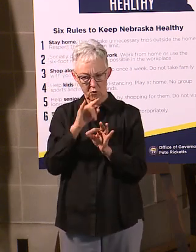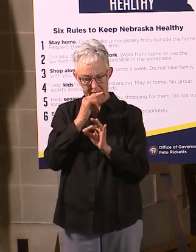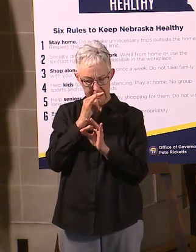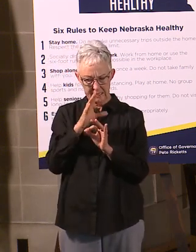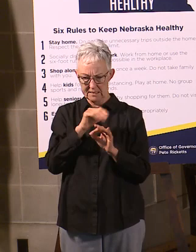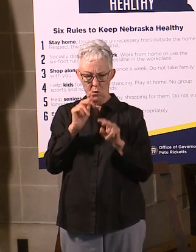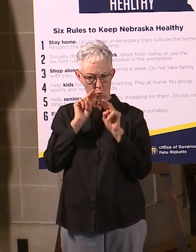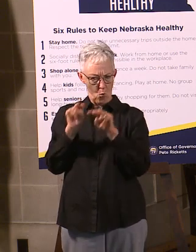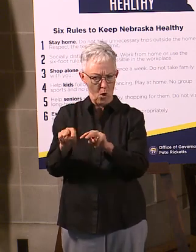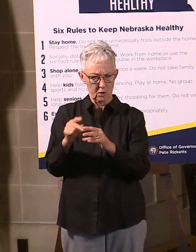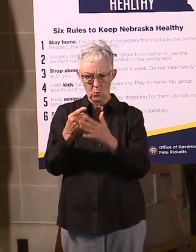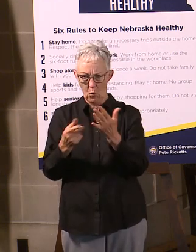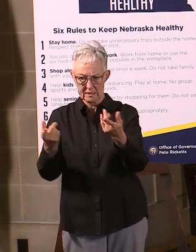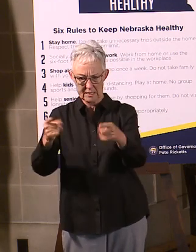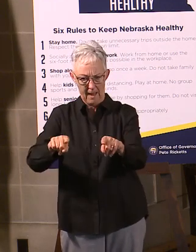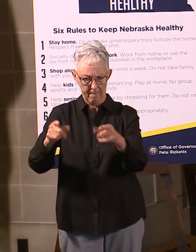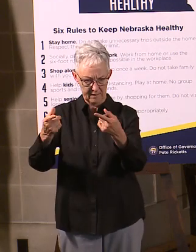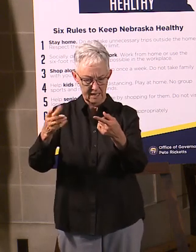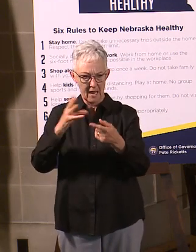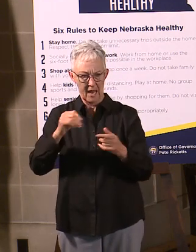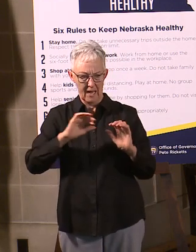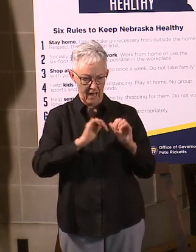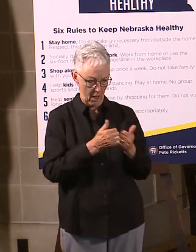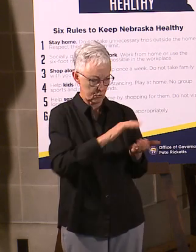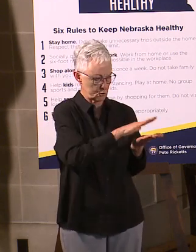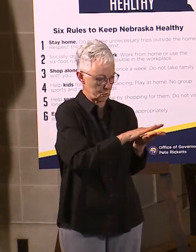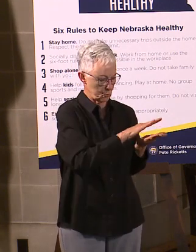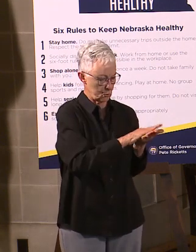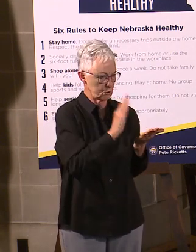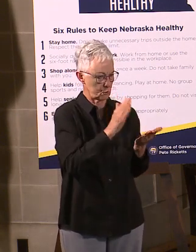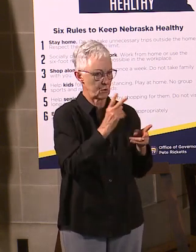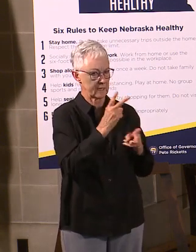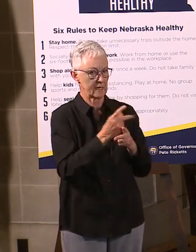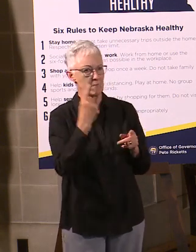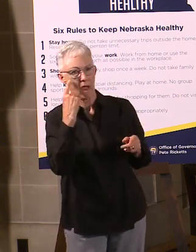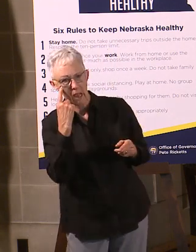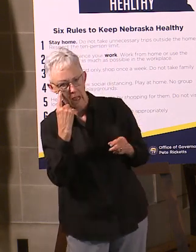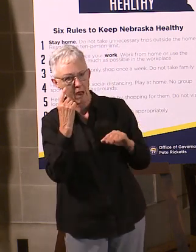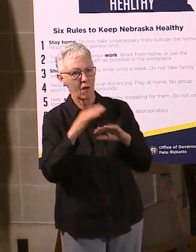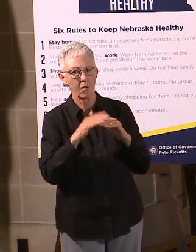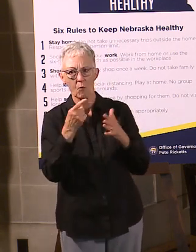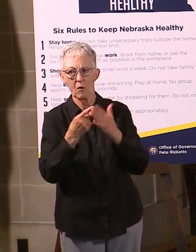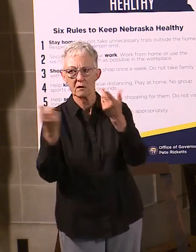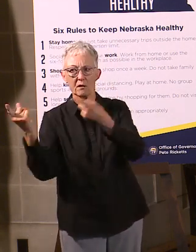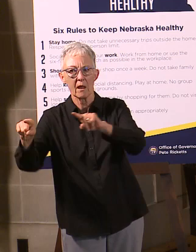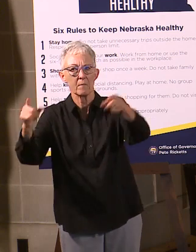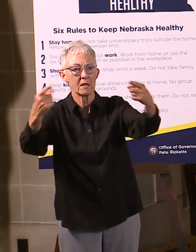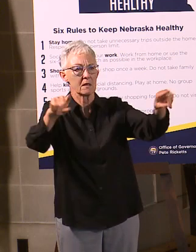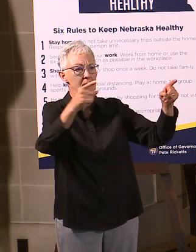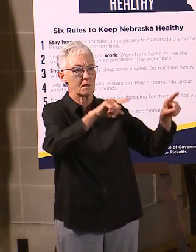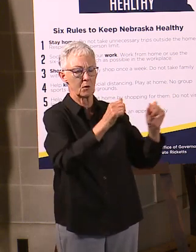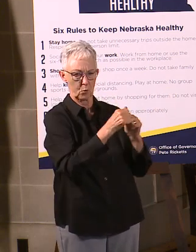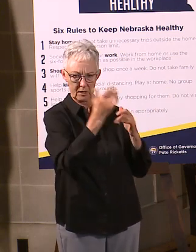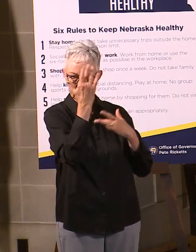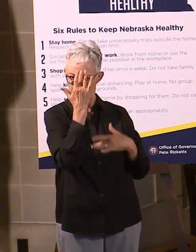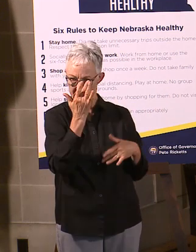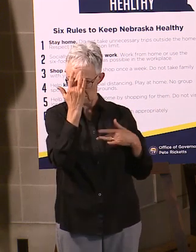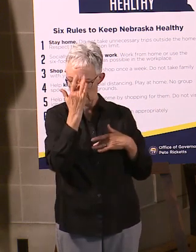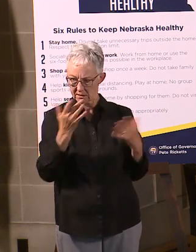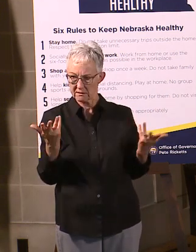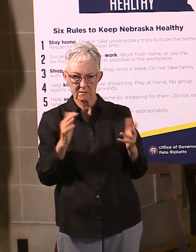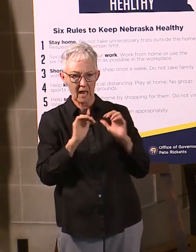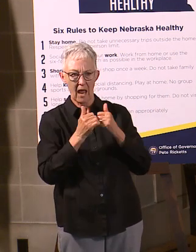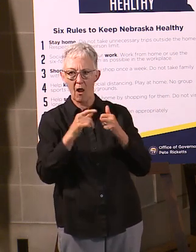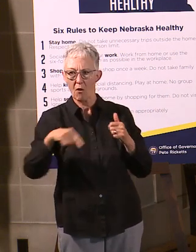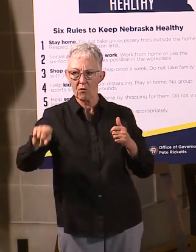conditions of public health around us and how we're going to actually do that work together with our local health officials, our state officials, and make sure that we have some